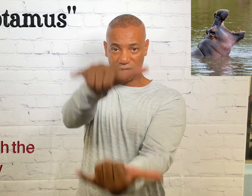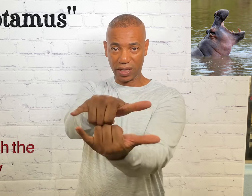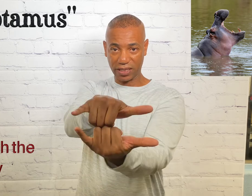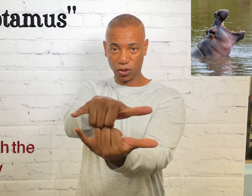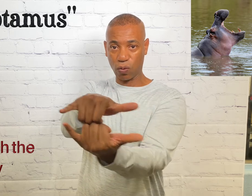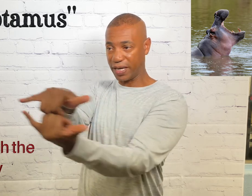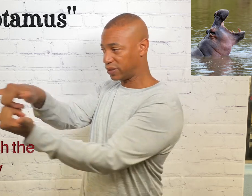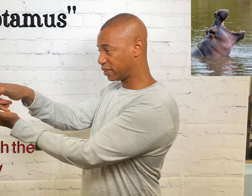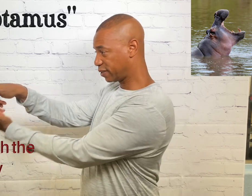like this twice.